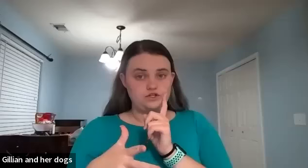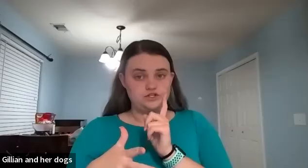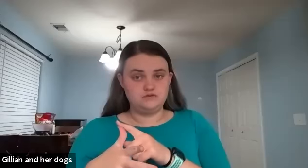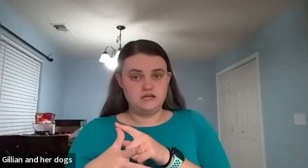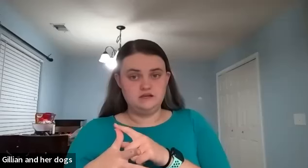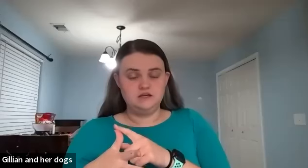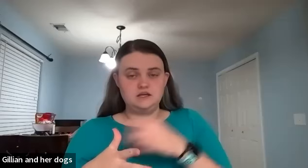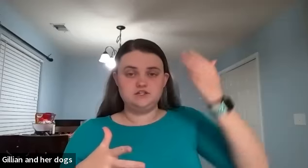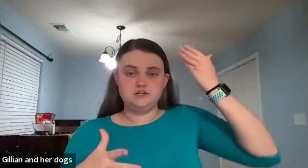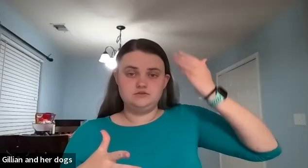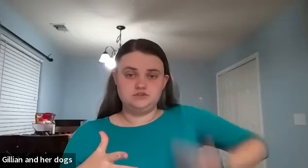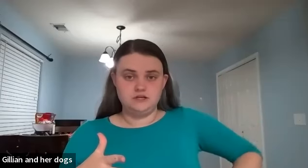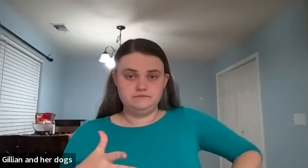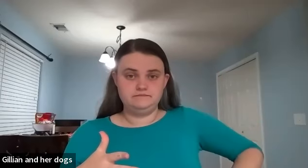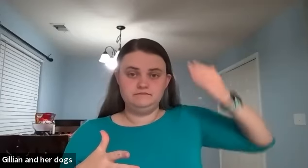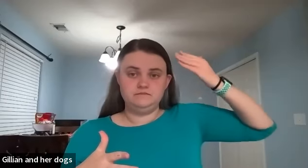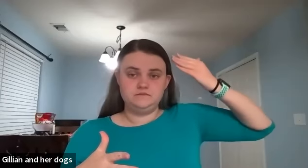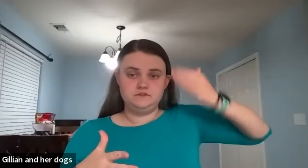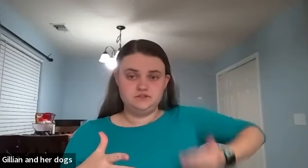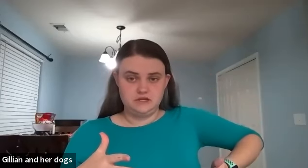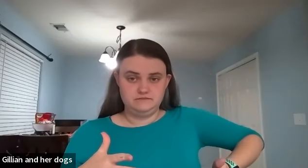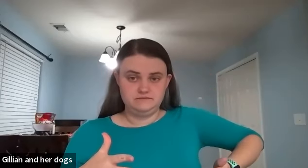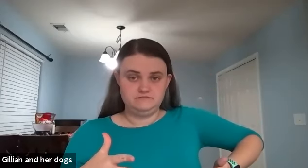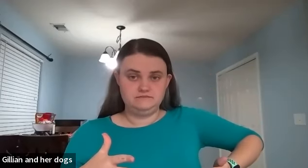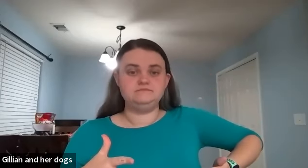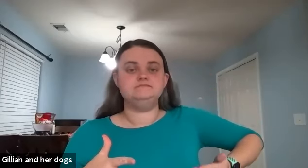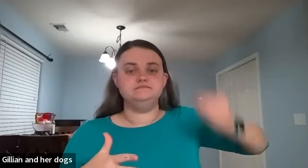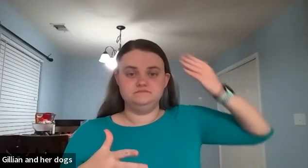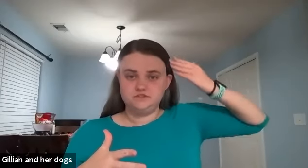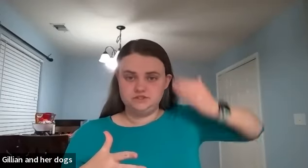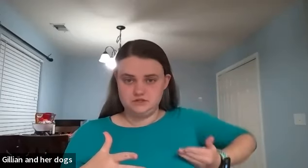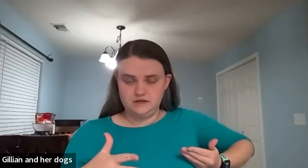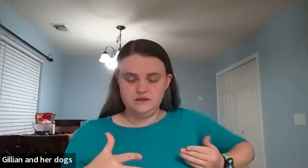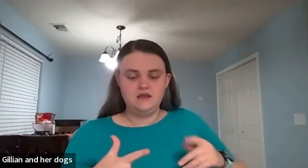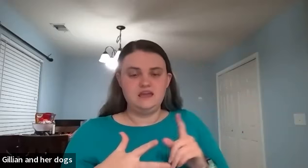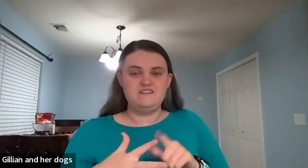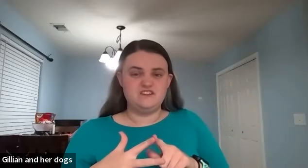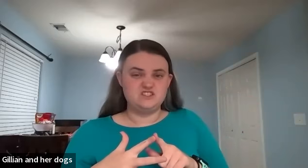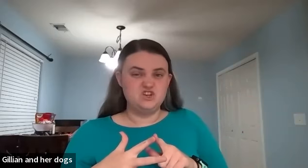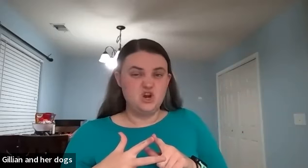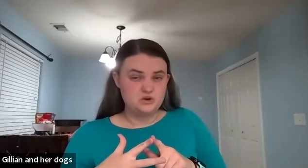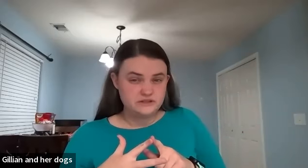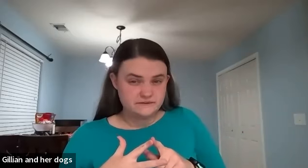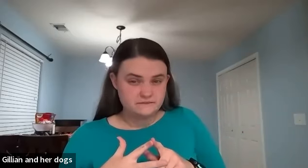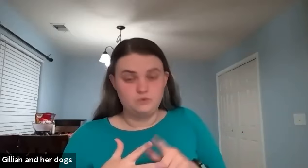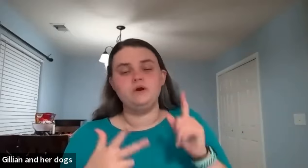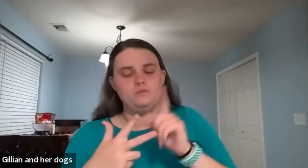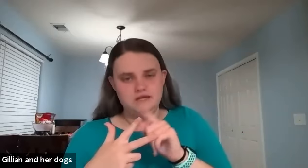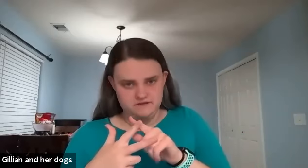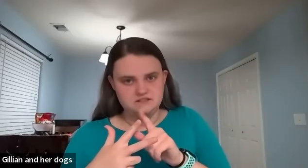straight you're going to go straight straight straight if it's curly or no wavy